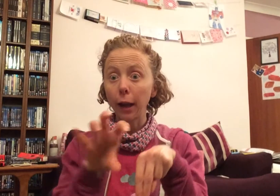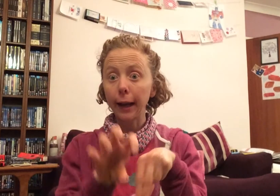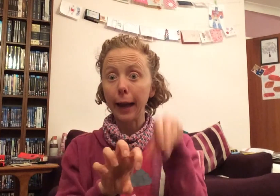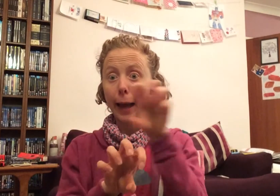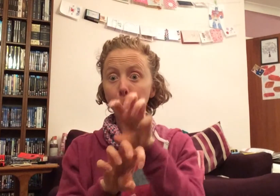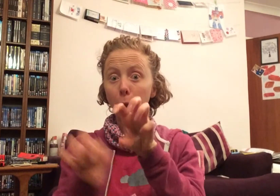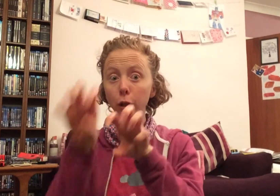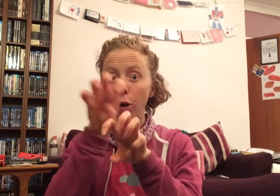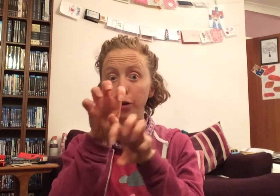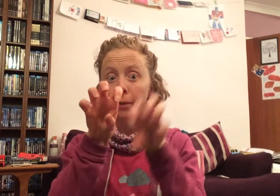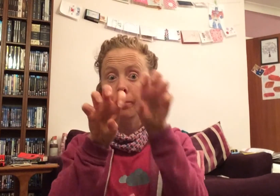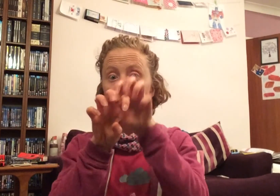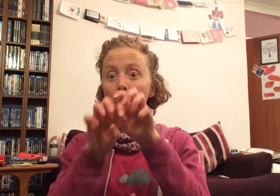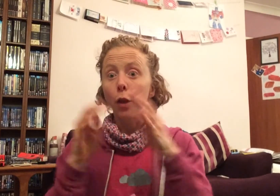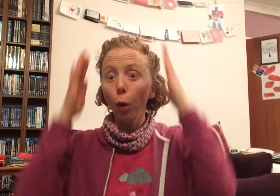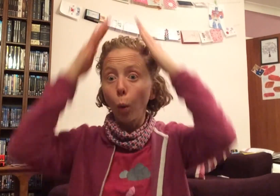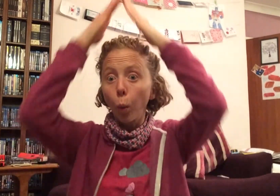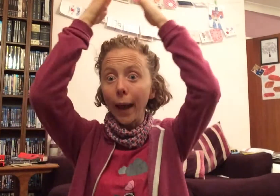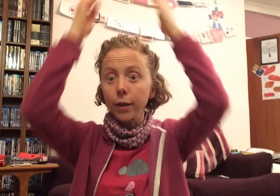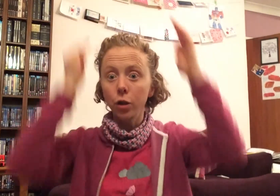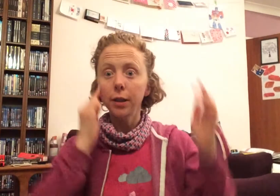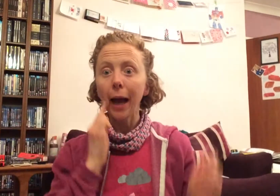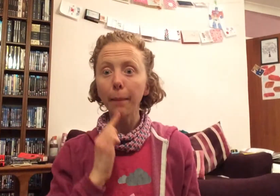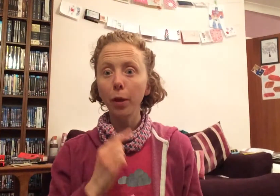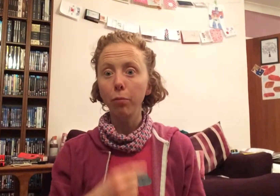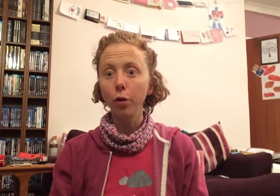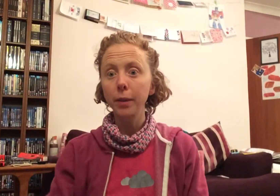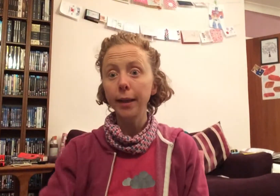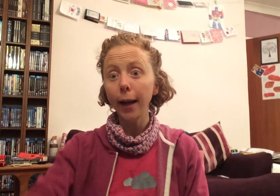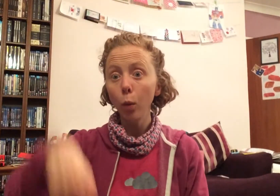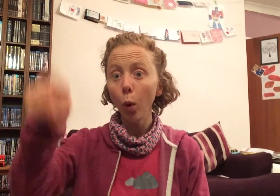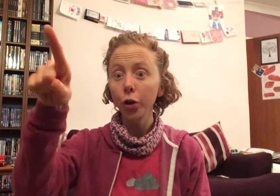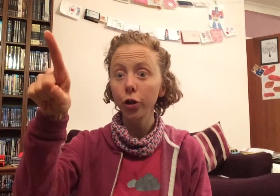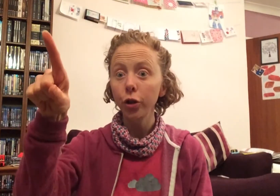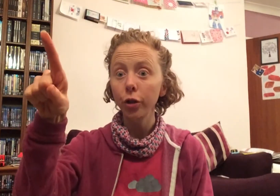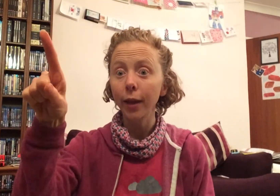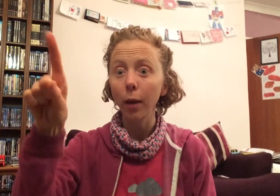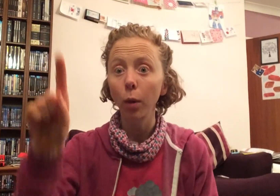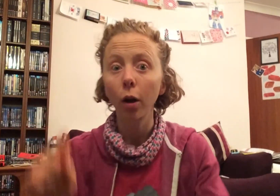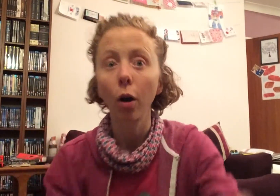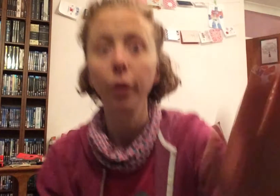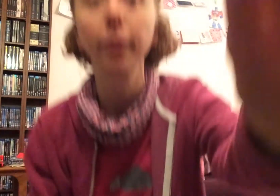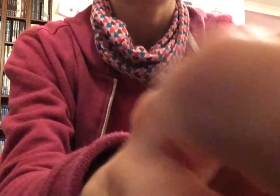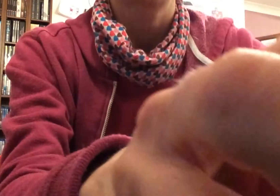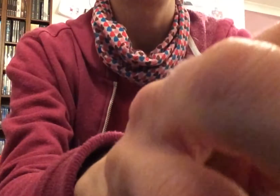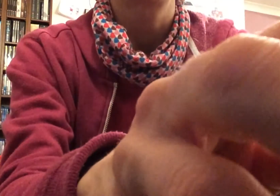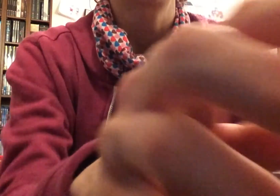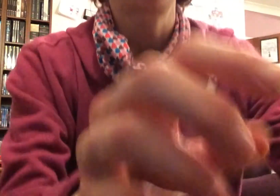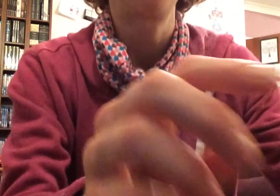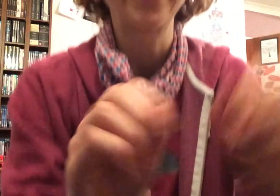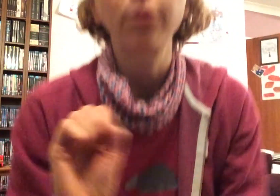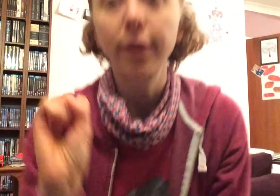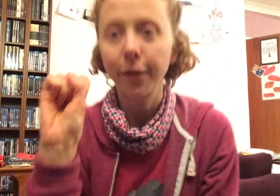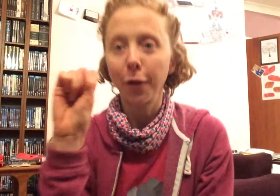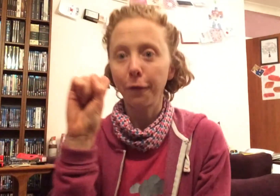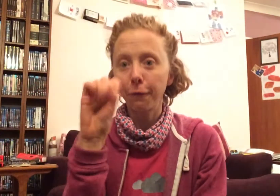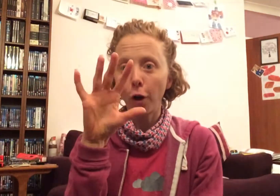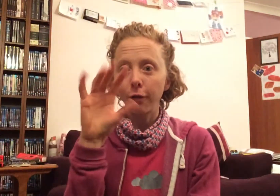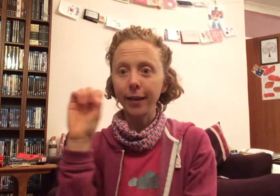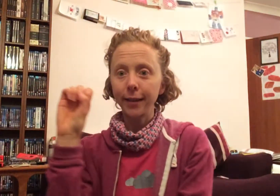clambered on. The witch tapped the broomstick, and whoosh, they were gone. Over the fields and the forests